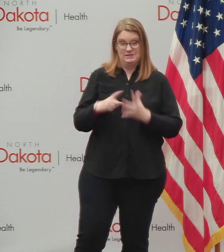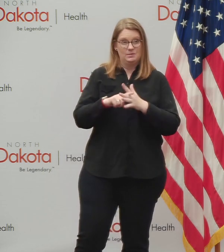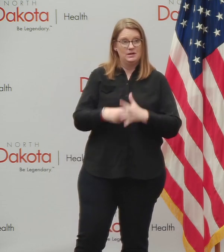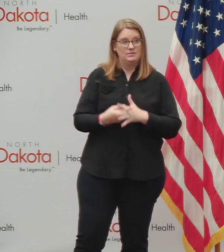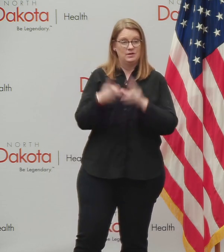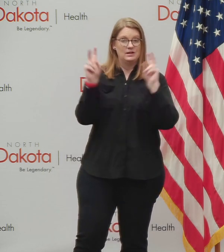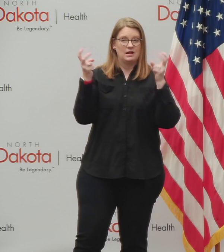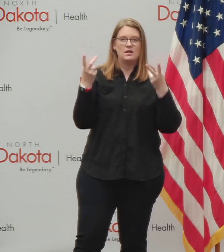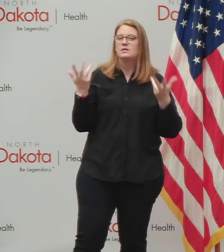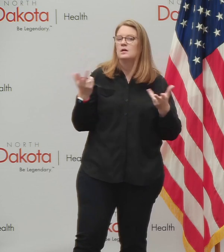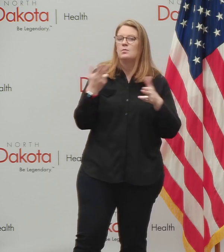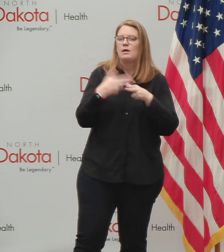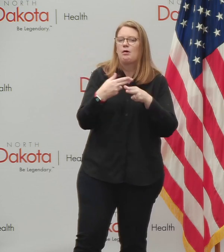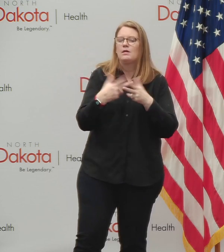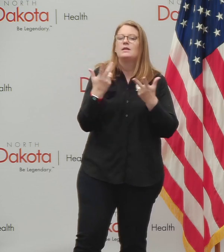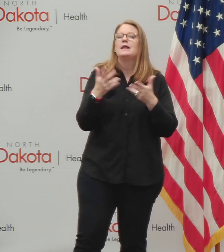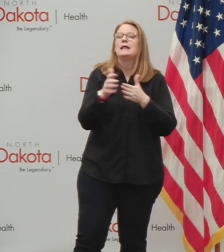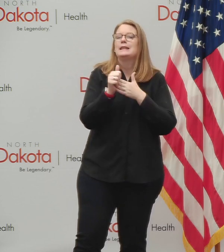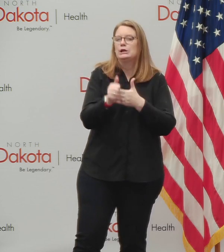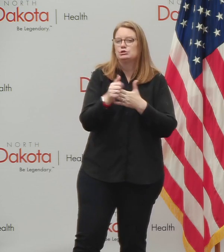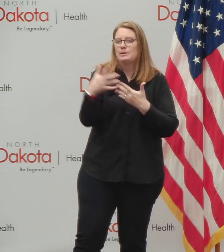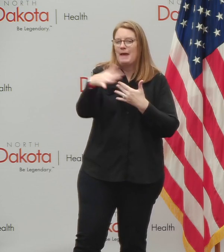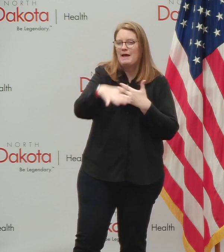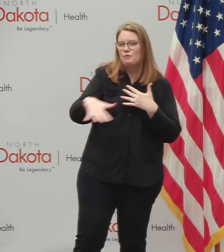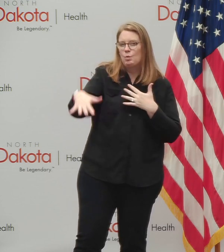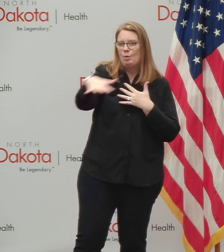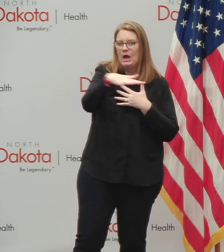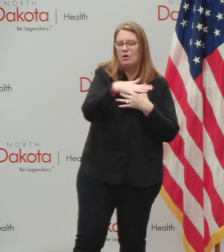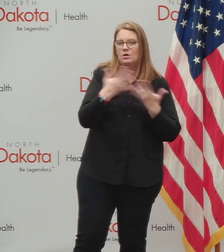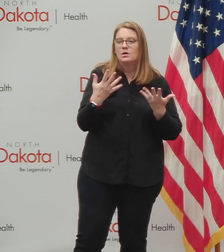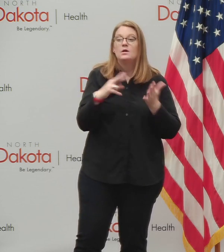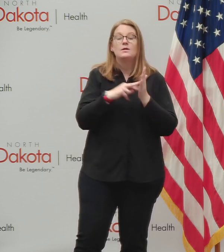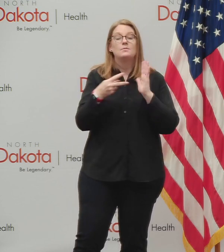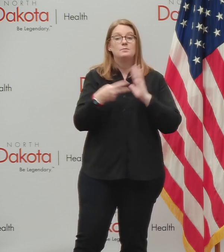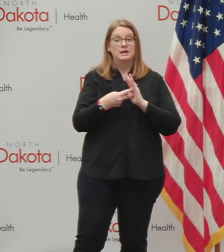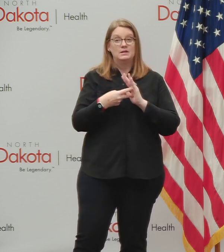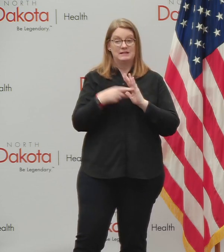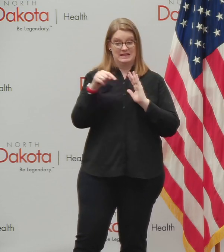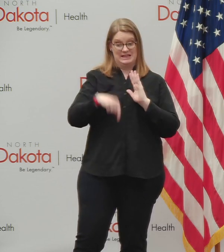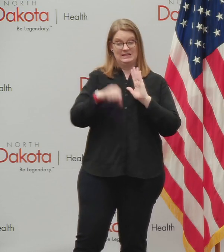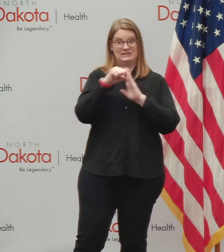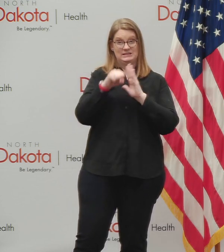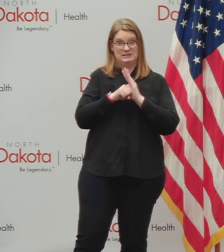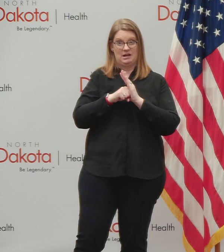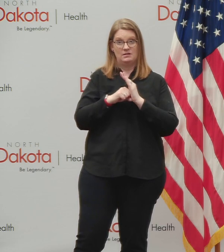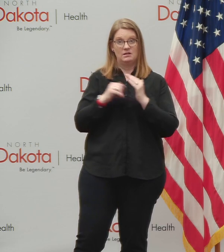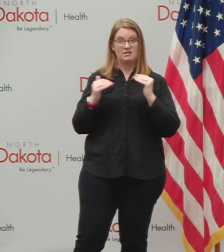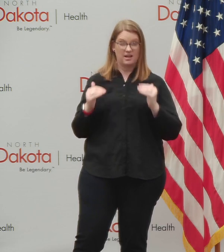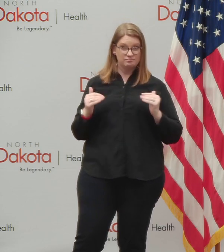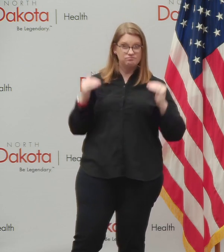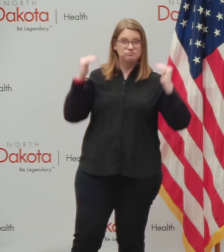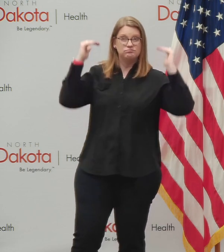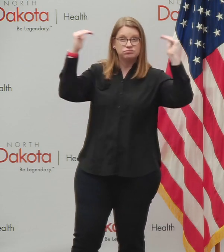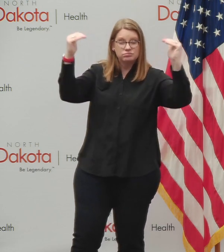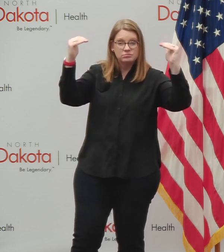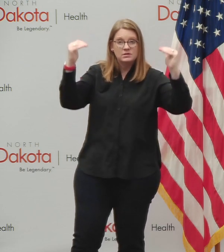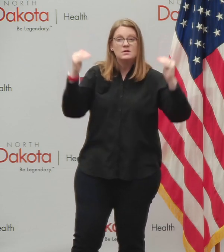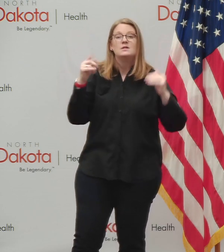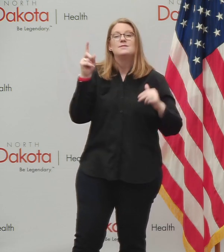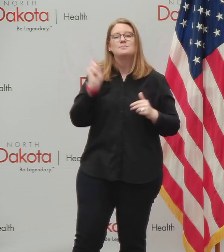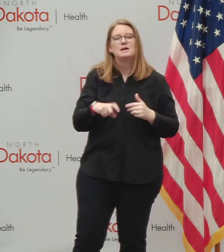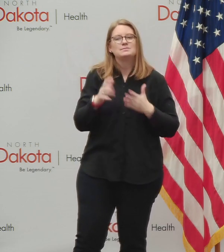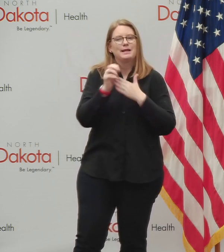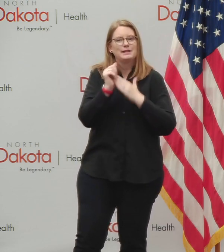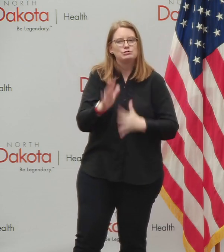a phrase called leadership everywhere. And what this means is, uh, for us to move the state forward, we've got to have leadership at all levels. And whether that's at the school